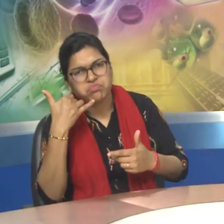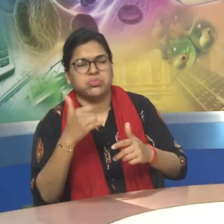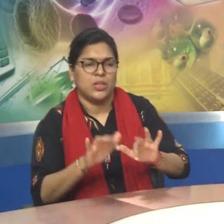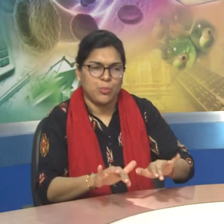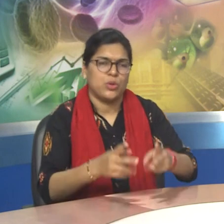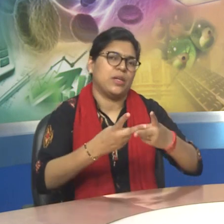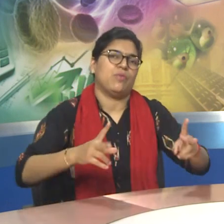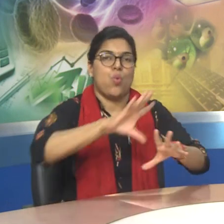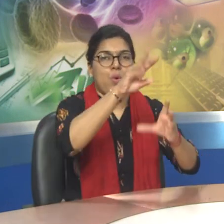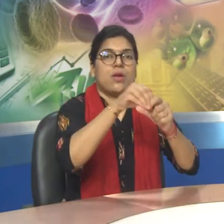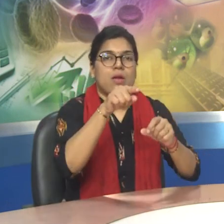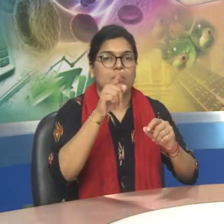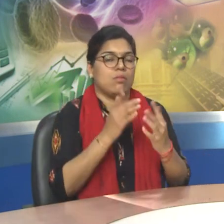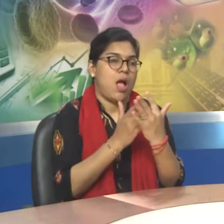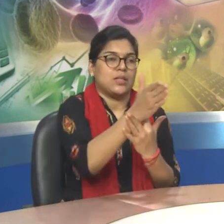can see the example on screen. 6.